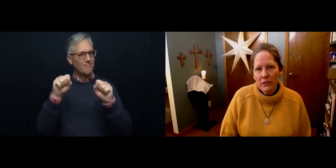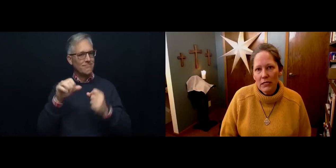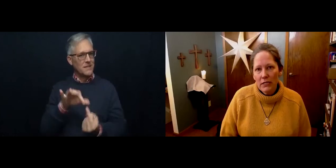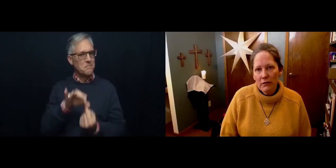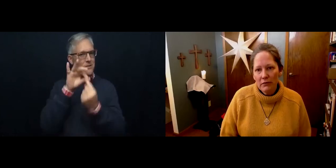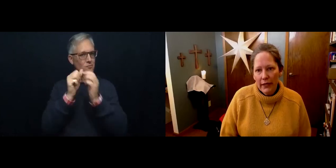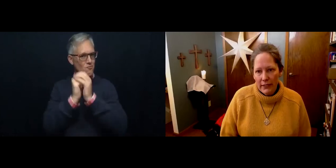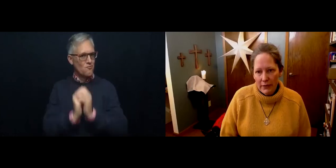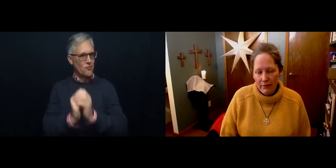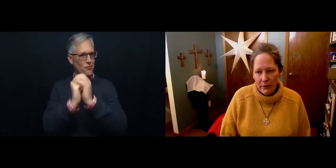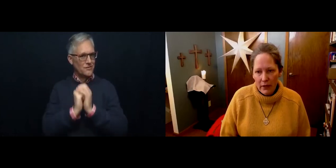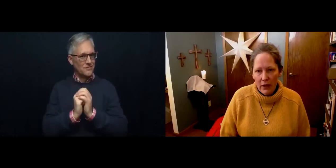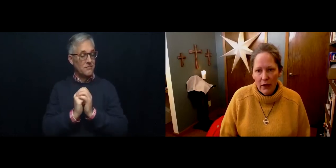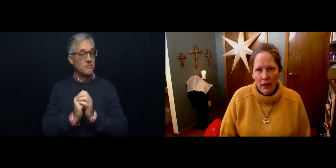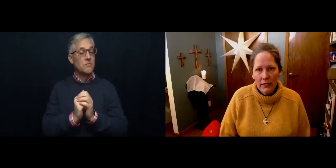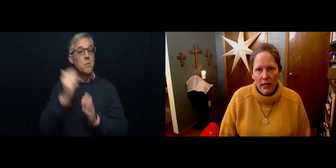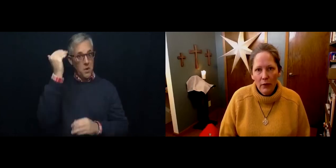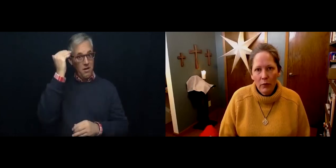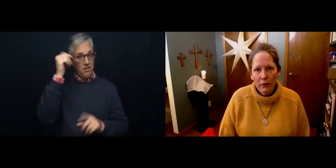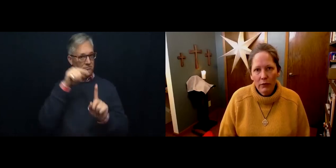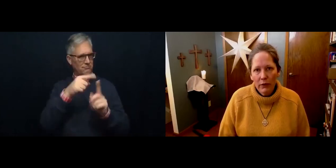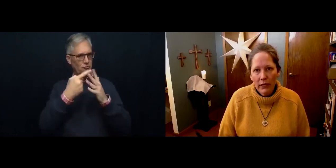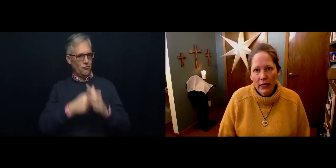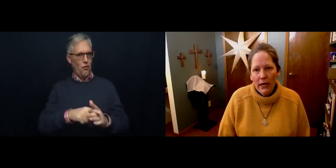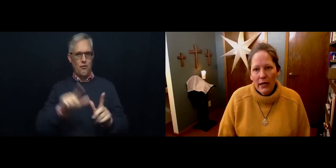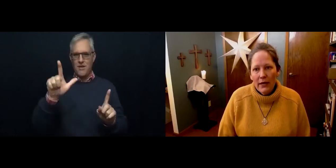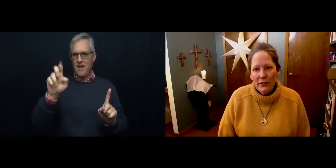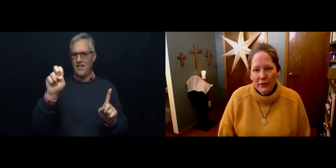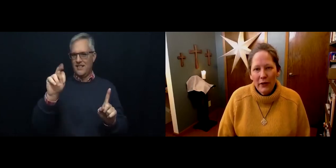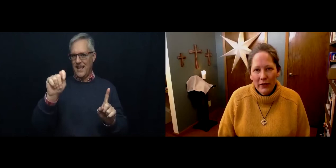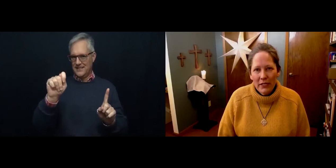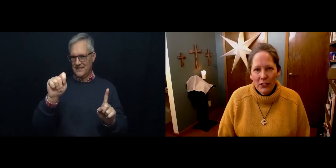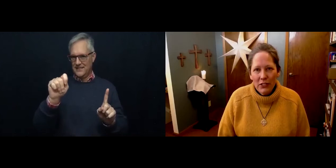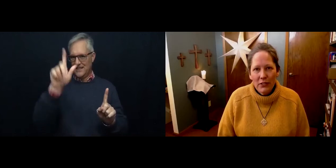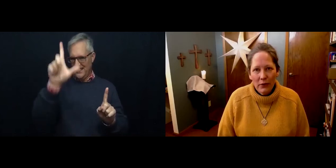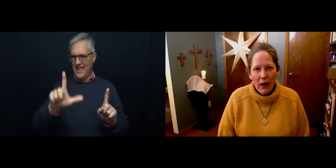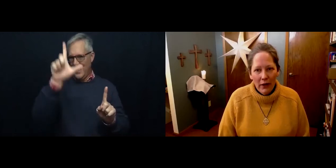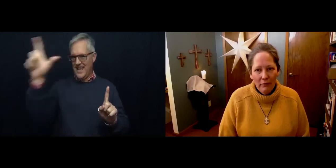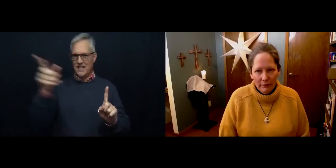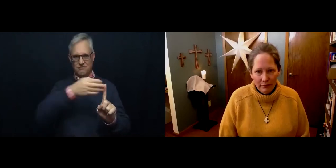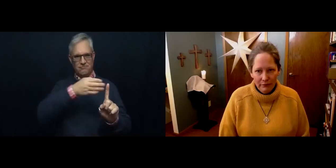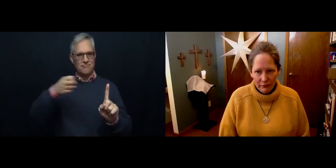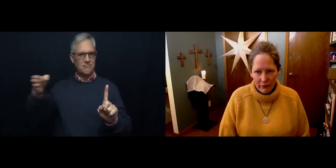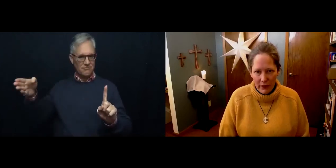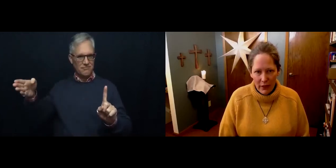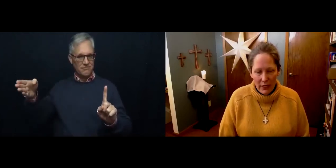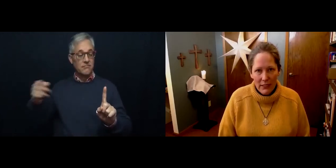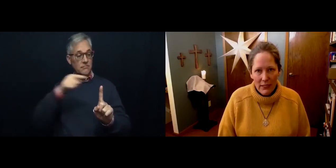season of Lent, a time when we really turn our attention to God that season.